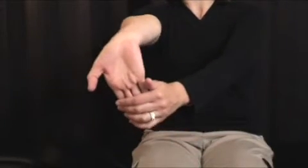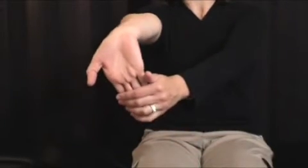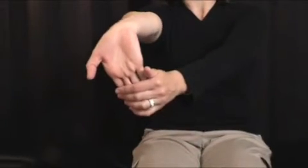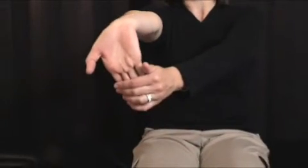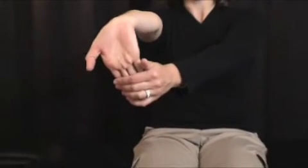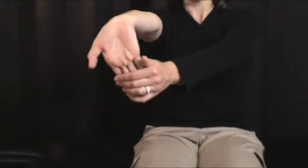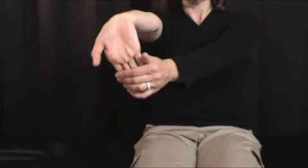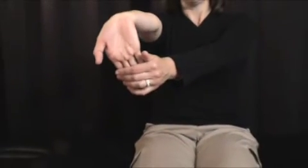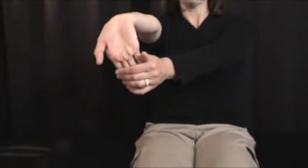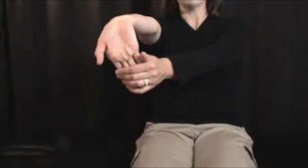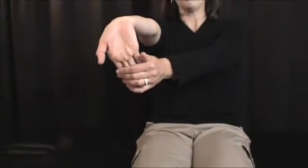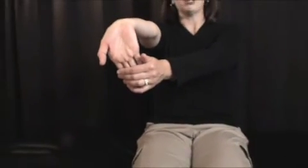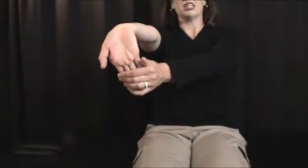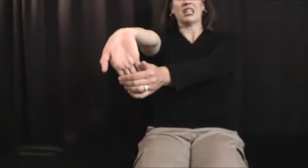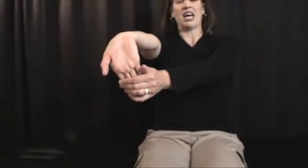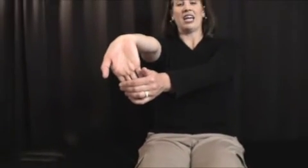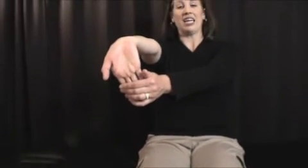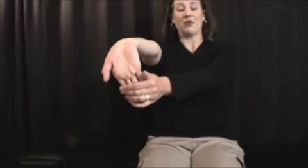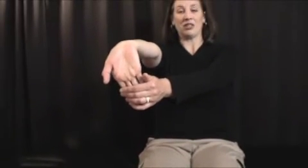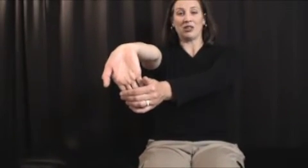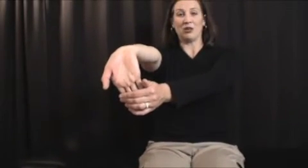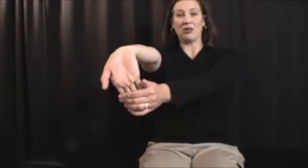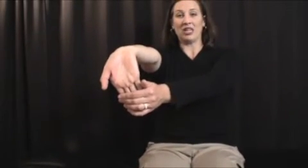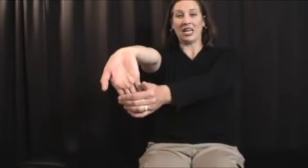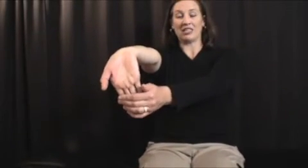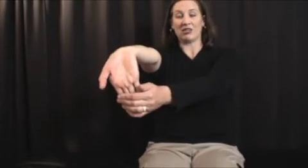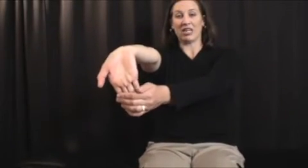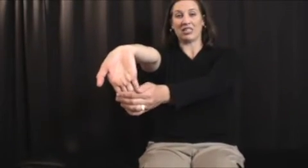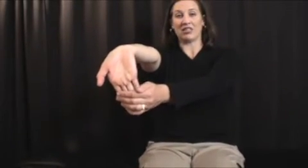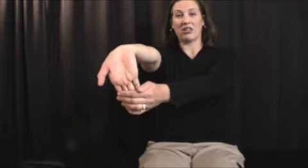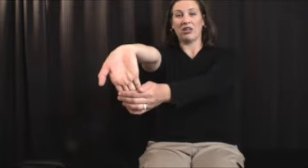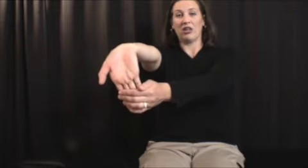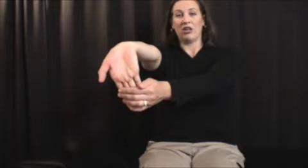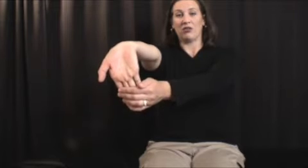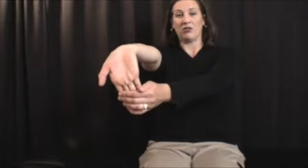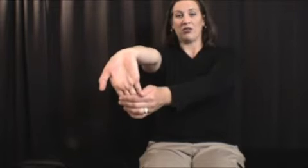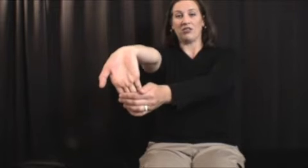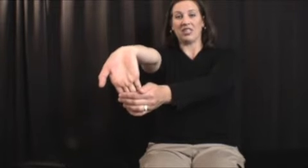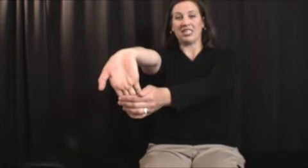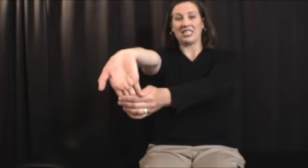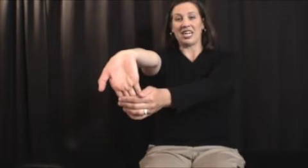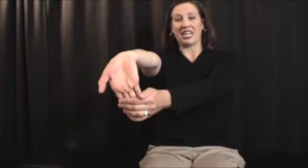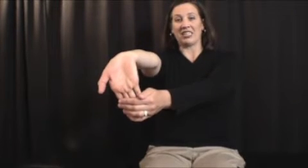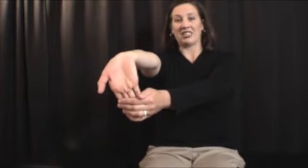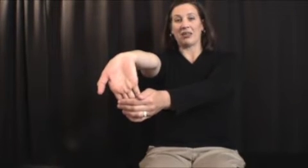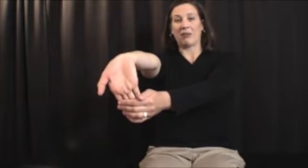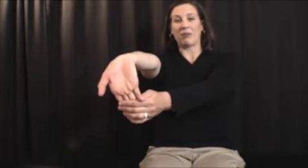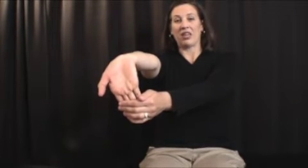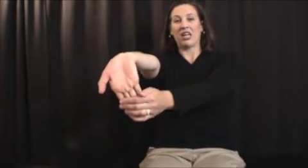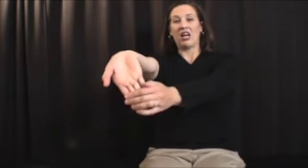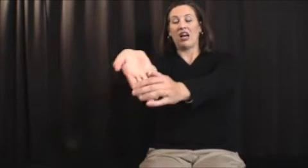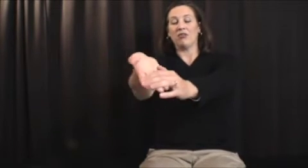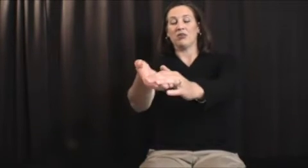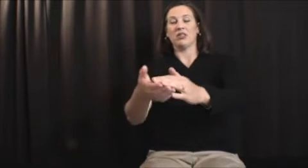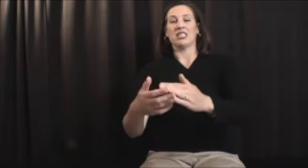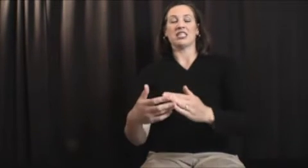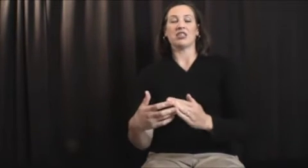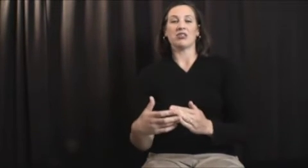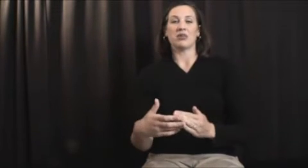pain and you'll feel that and I want you to hold that stretch for 15 seconds. Often when these injuries